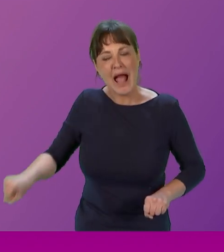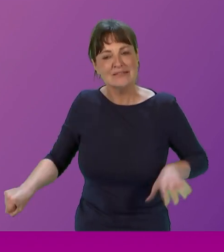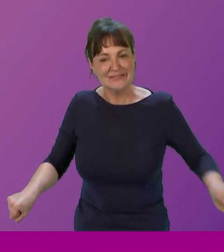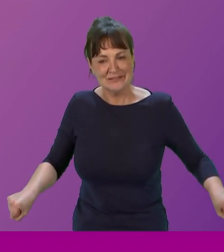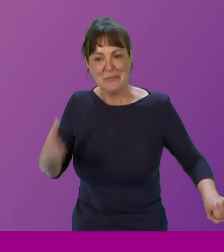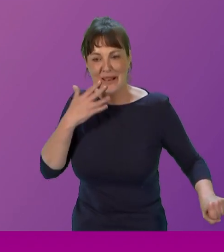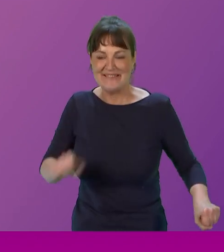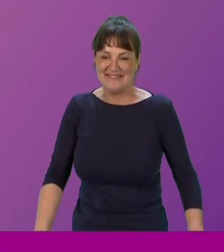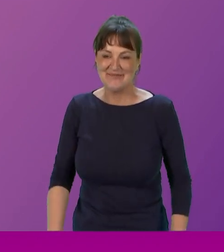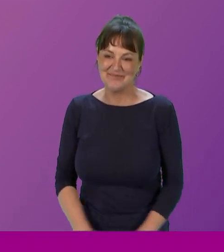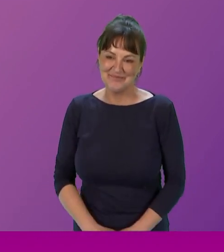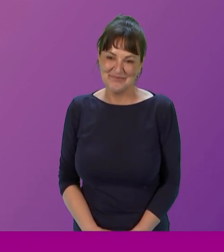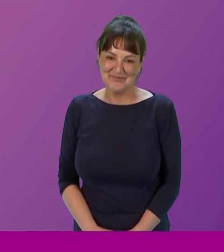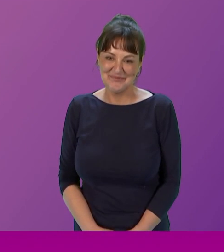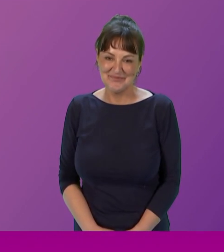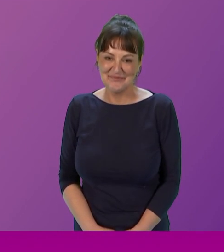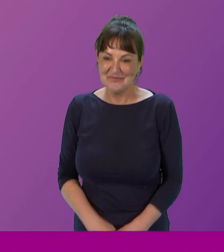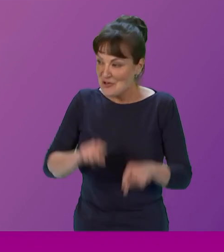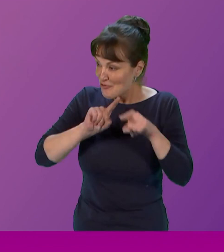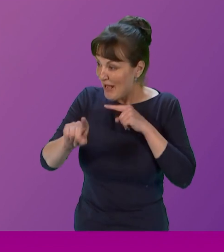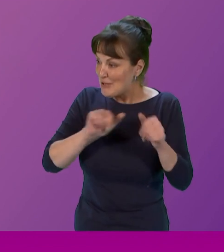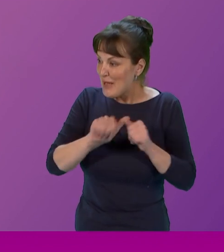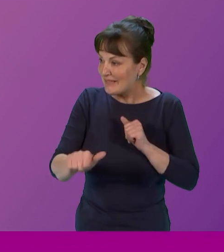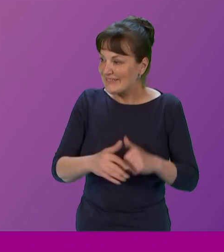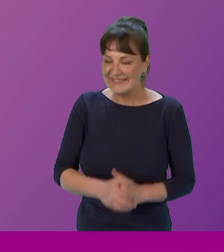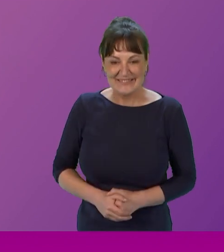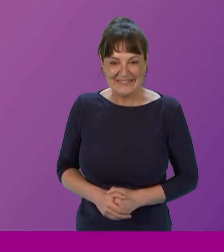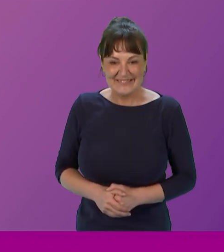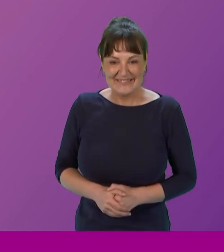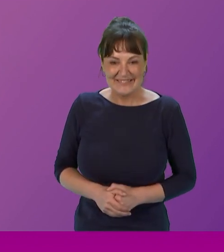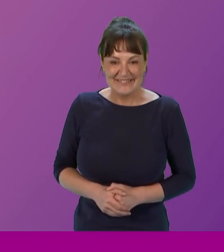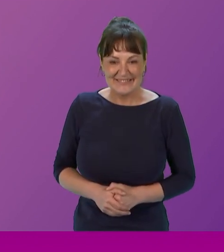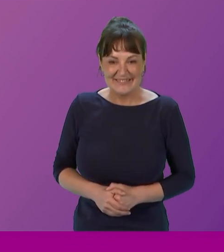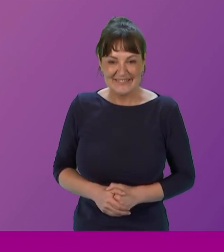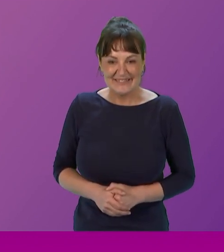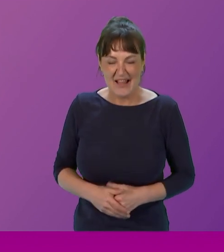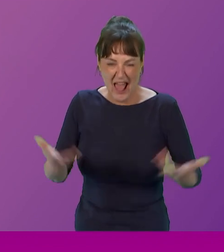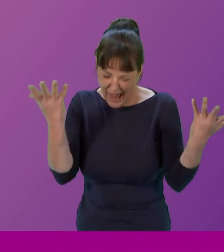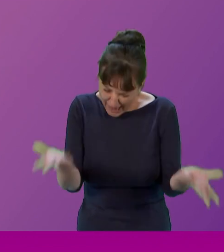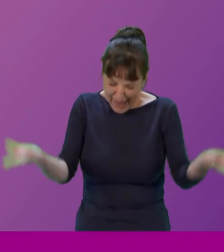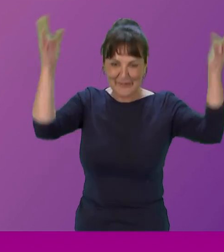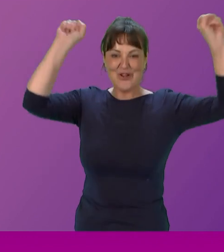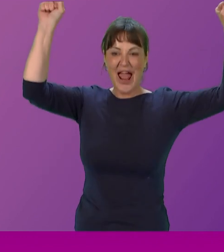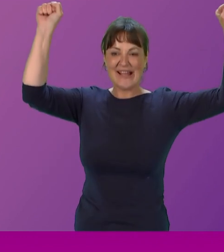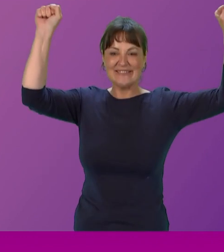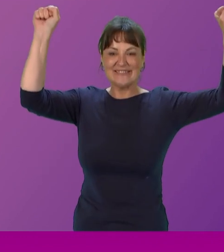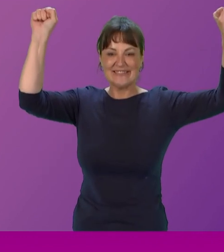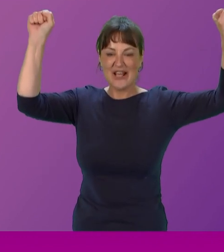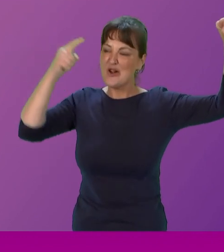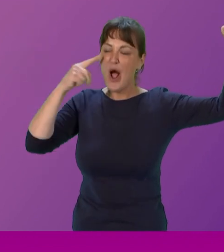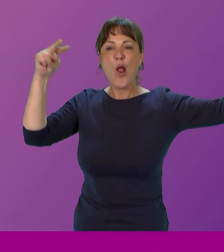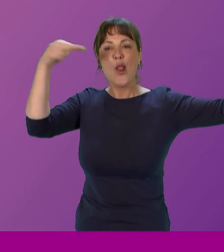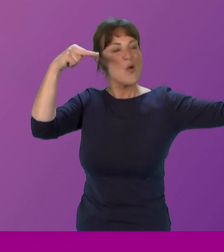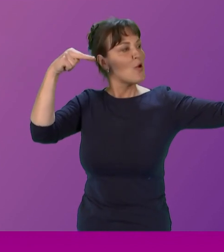Even if you can. It's all right, Agnes, you've got her hand. Lift your hands. Now look at each other. Can anything stop